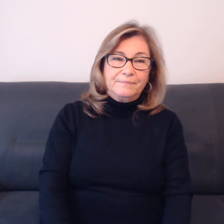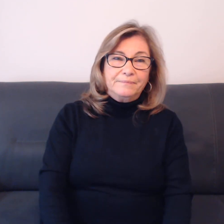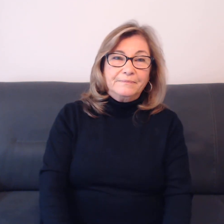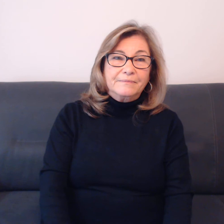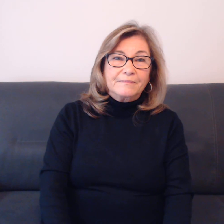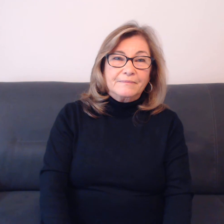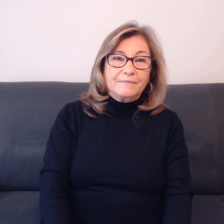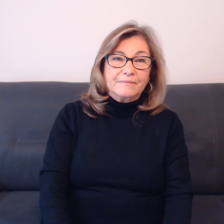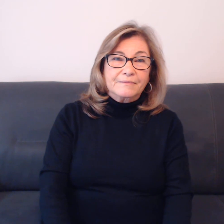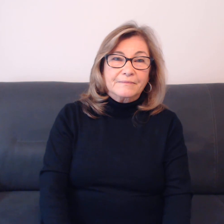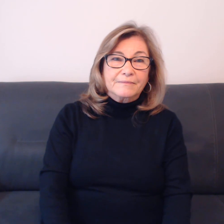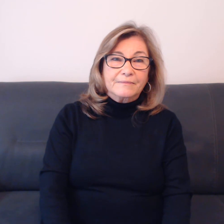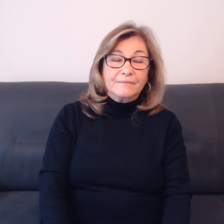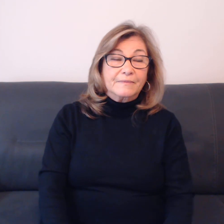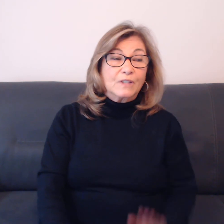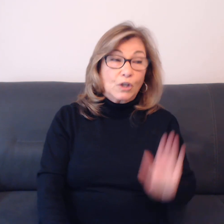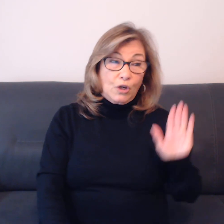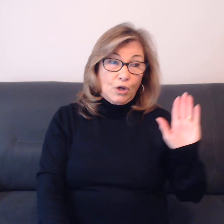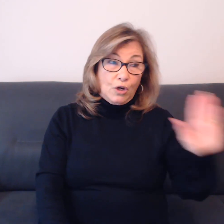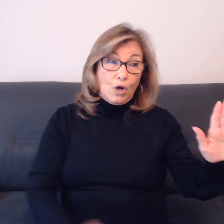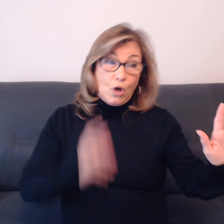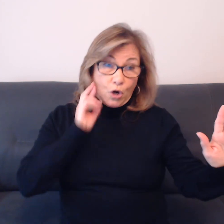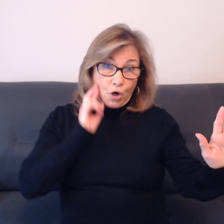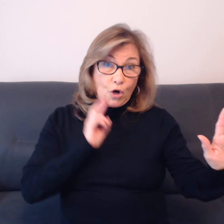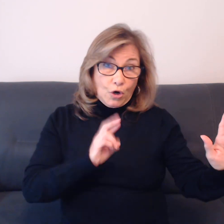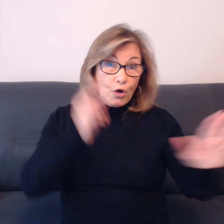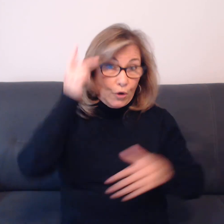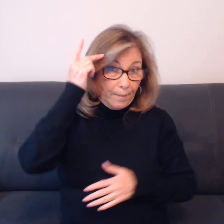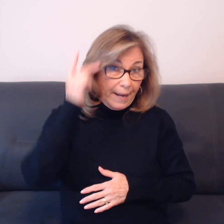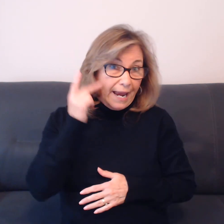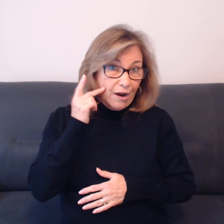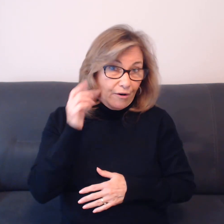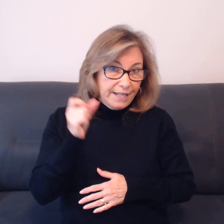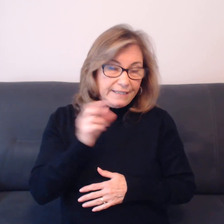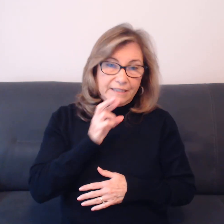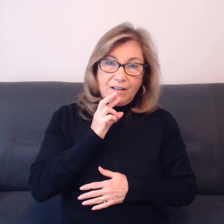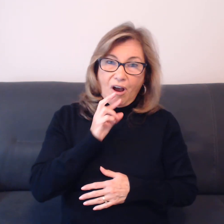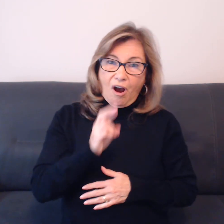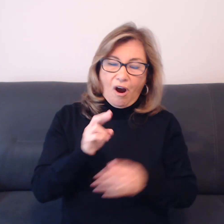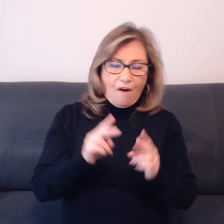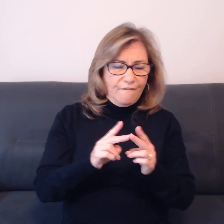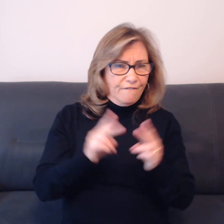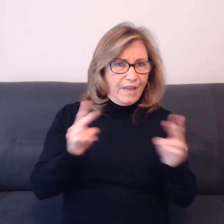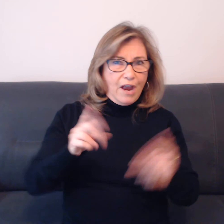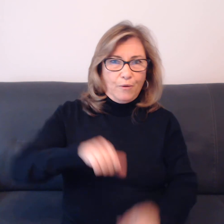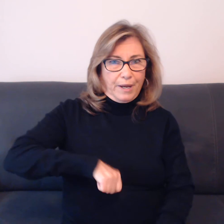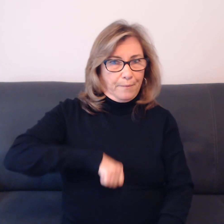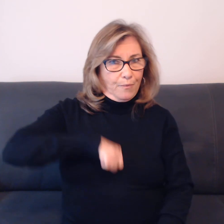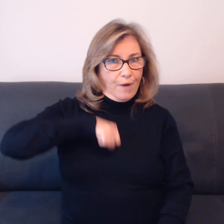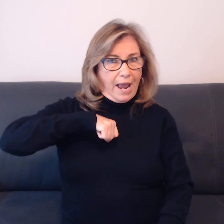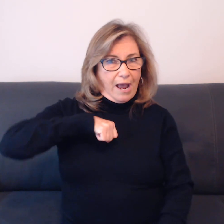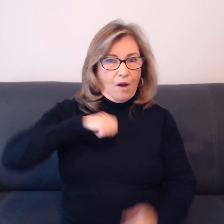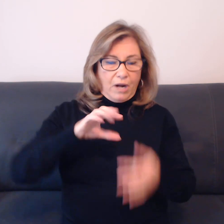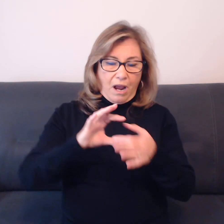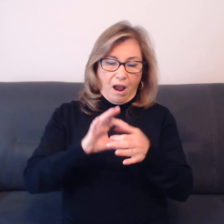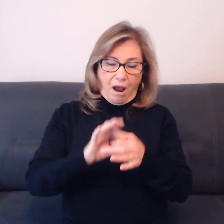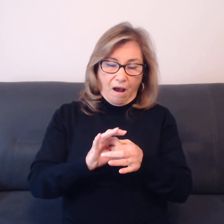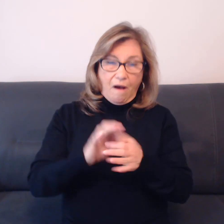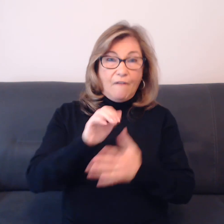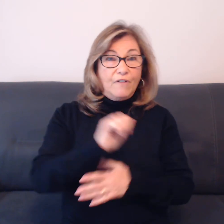Again, her parents are very proud of all